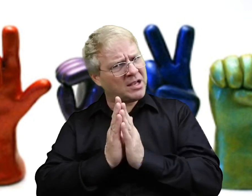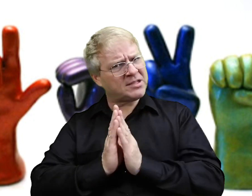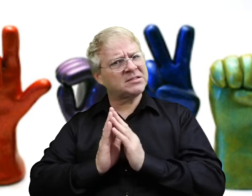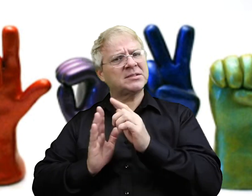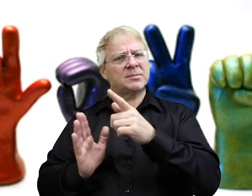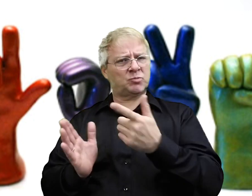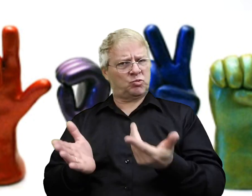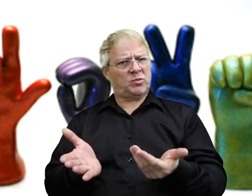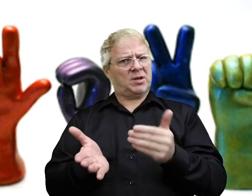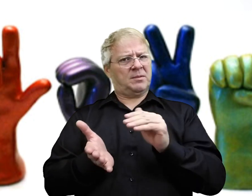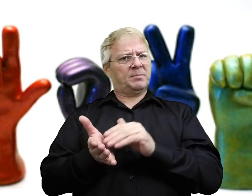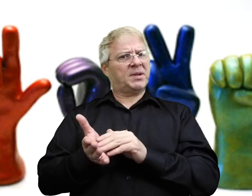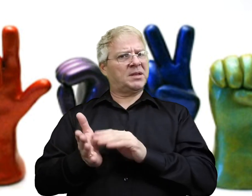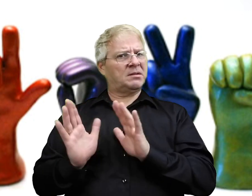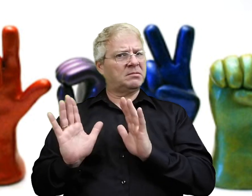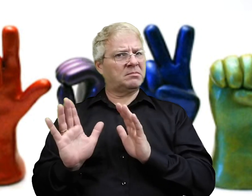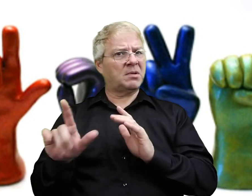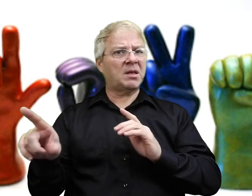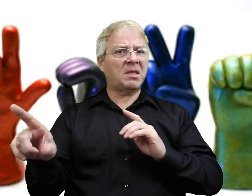I don't understand. Ask them to repeat.